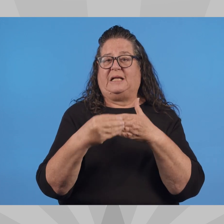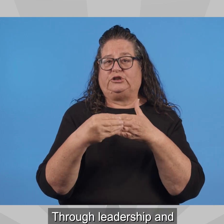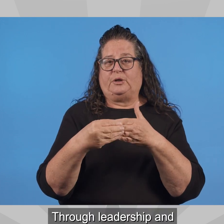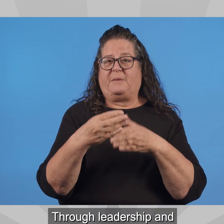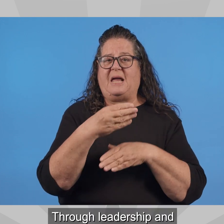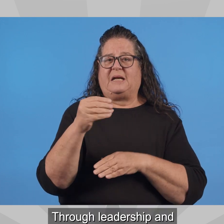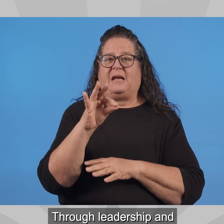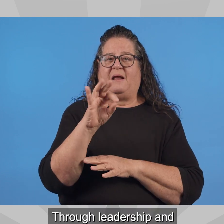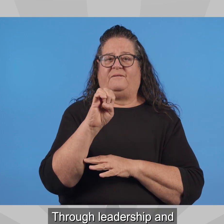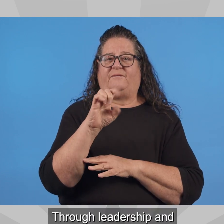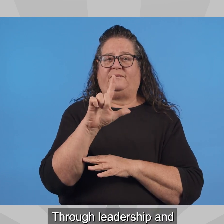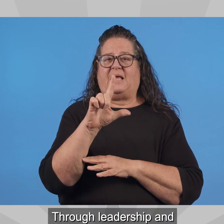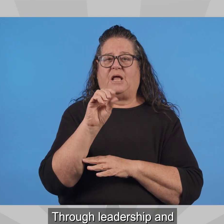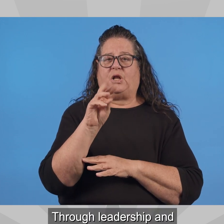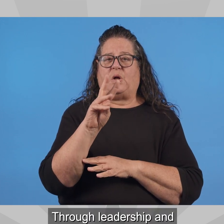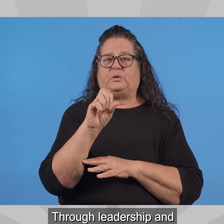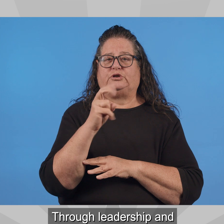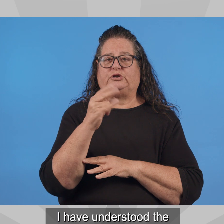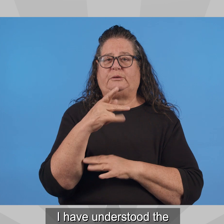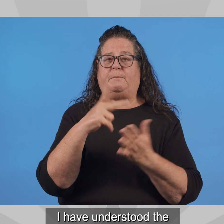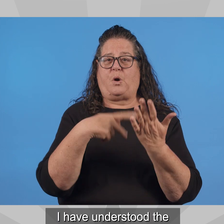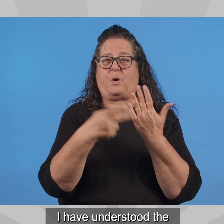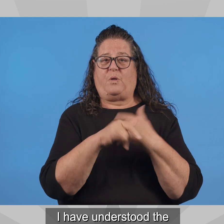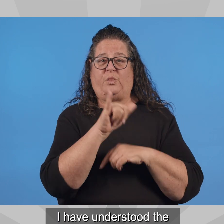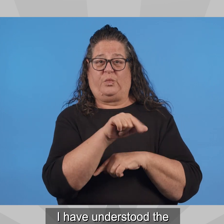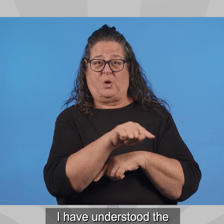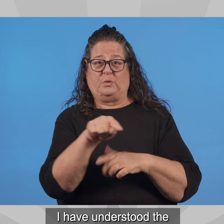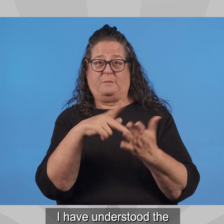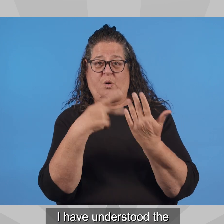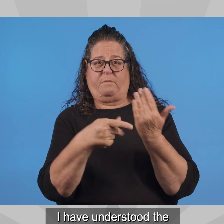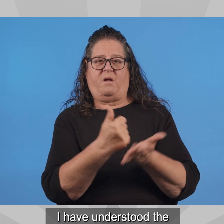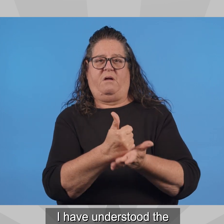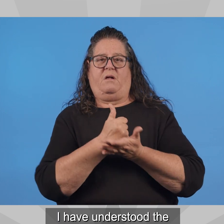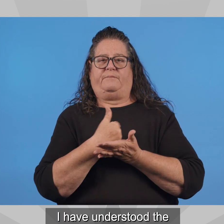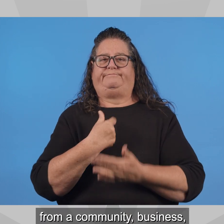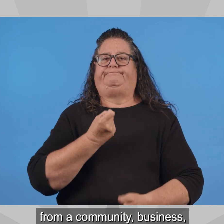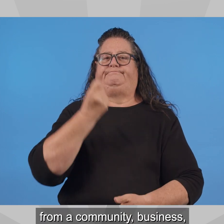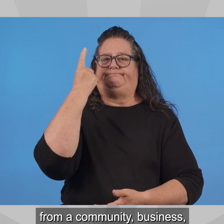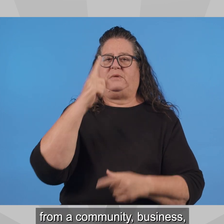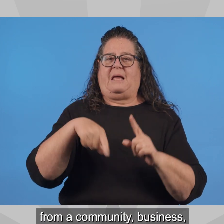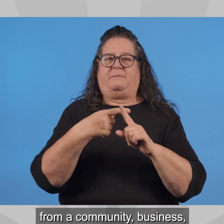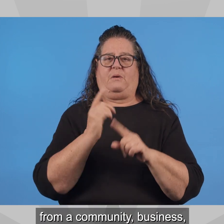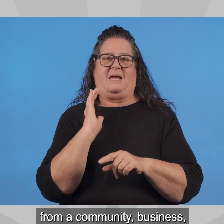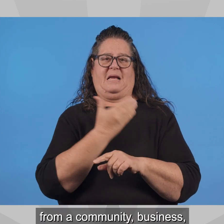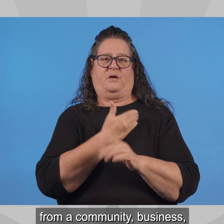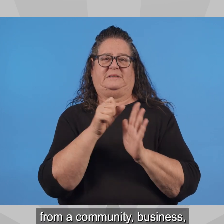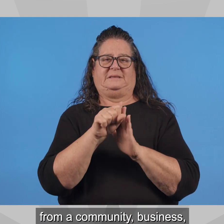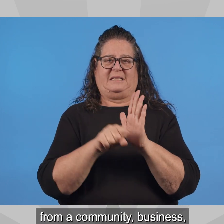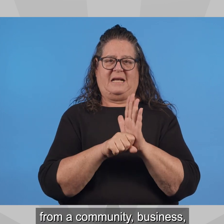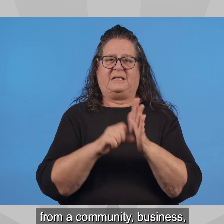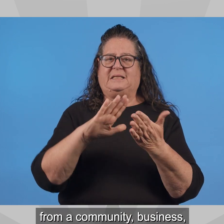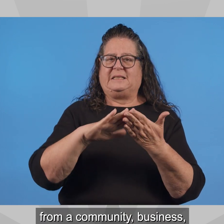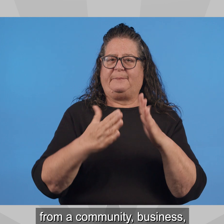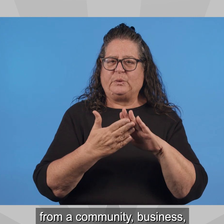Through leadership and fellowship programs, I have understood the development of our state from a community, business,